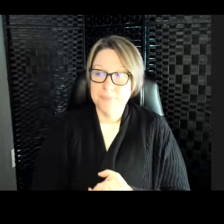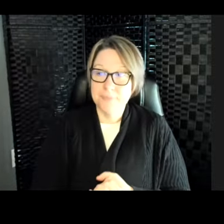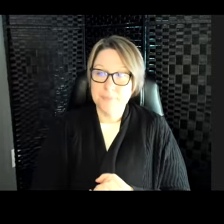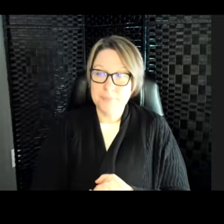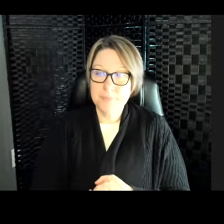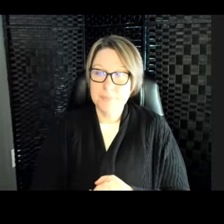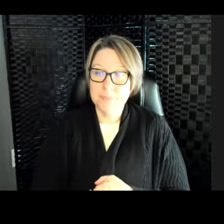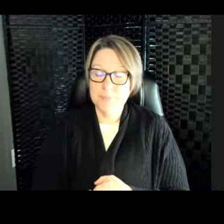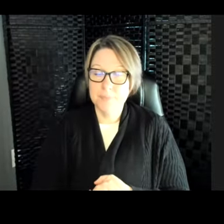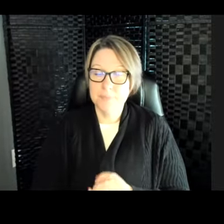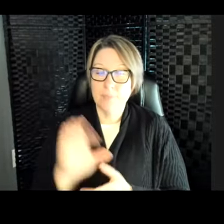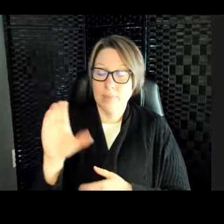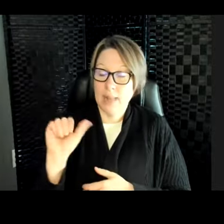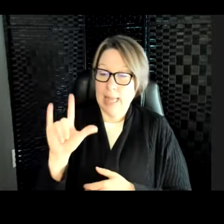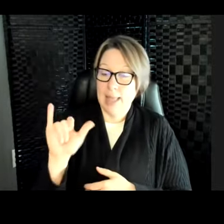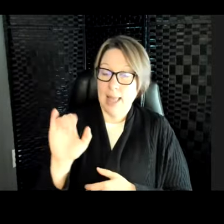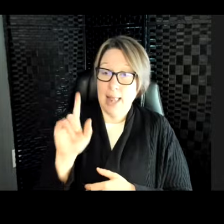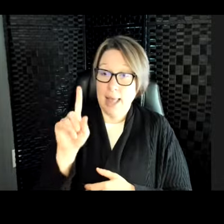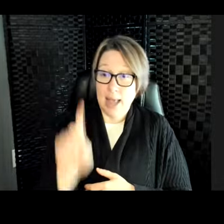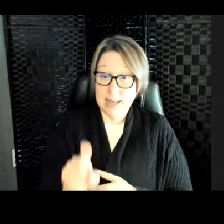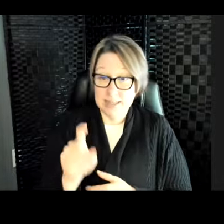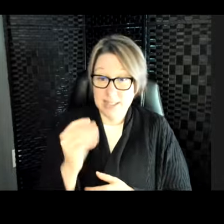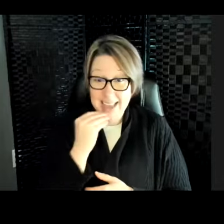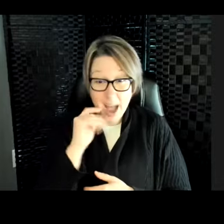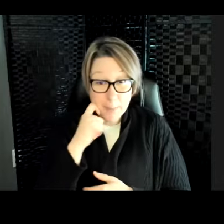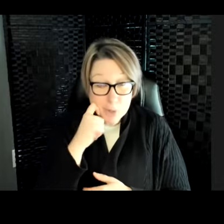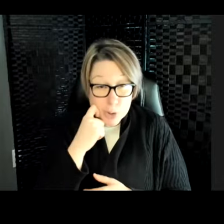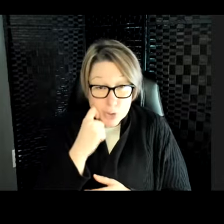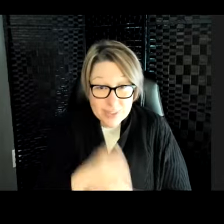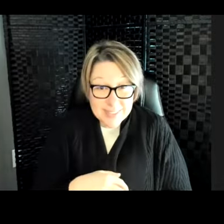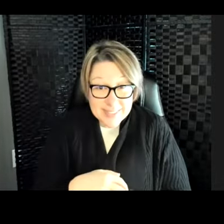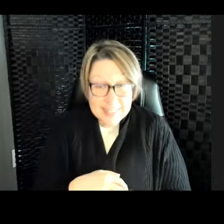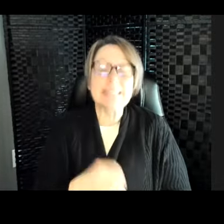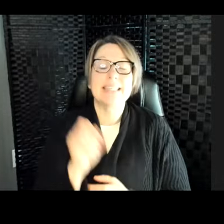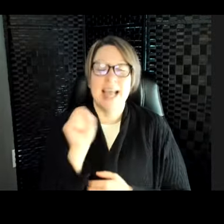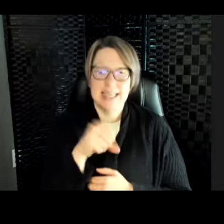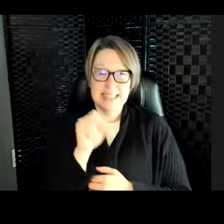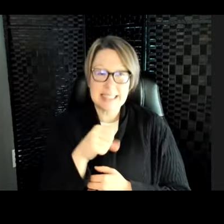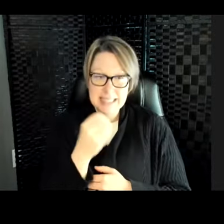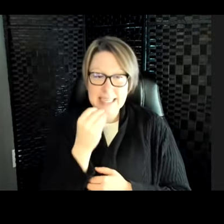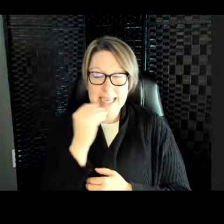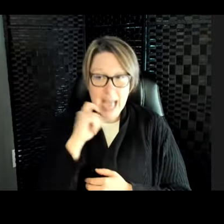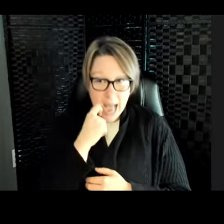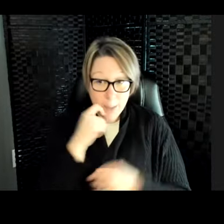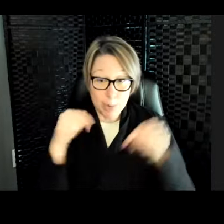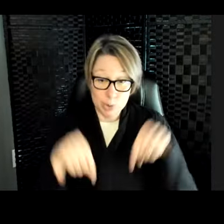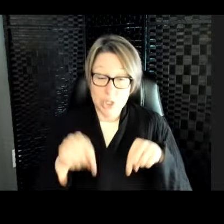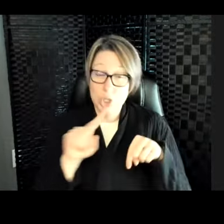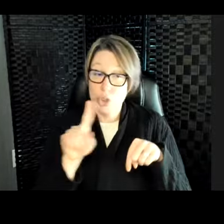Callie asked, do they eat apples? Yes, they eat apples here at the zoo, but there are no